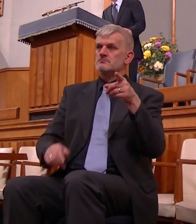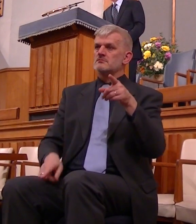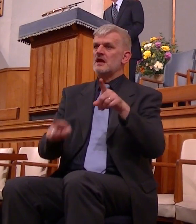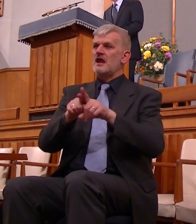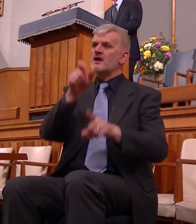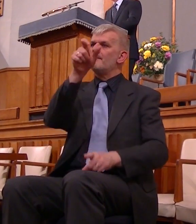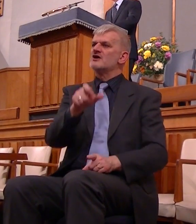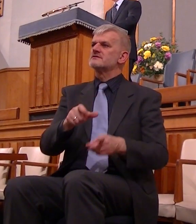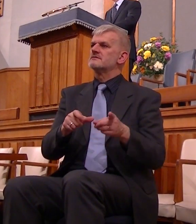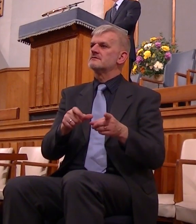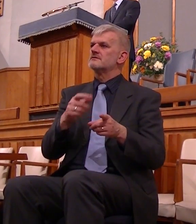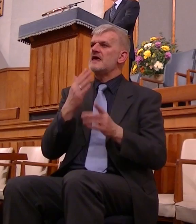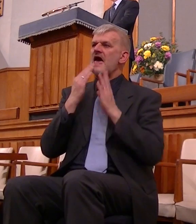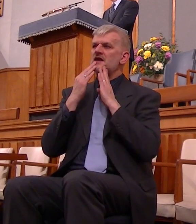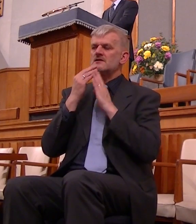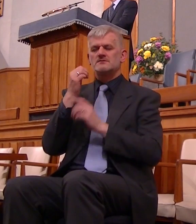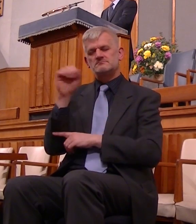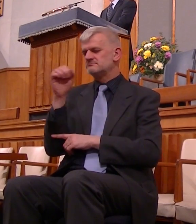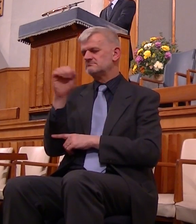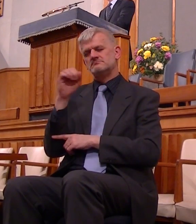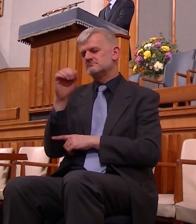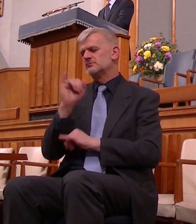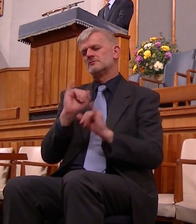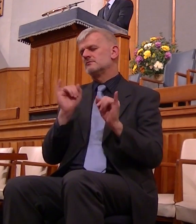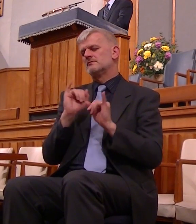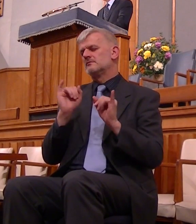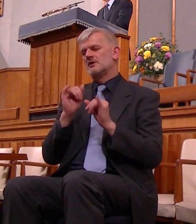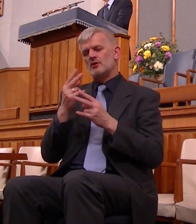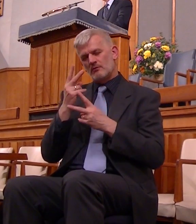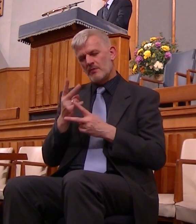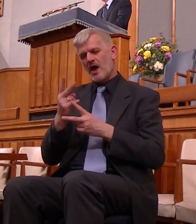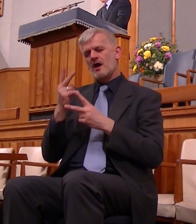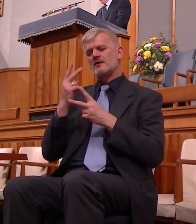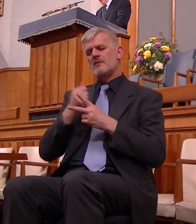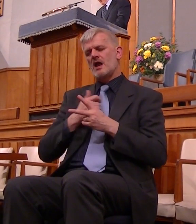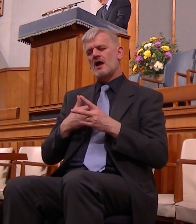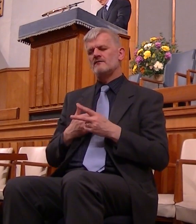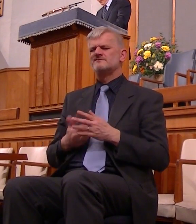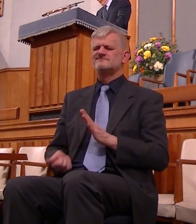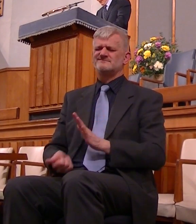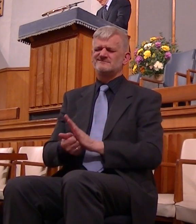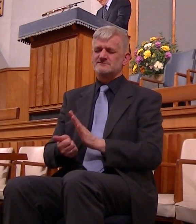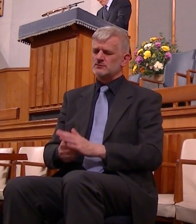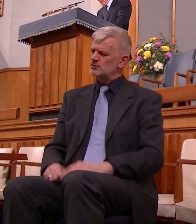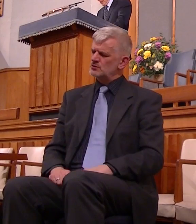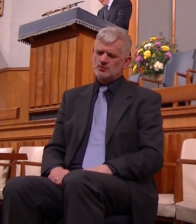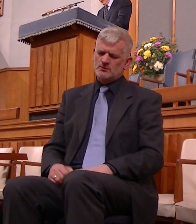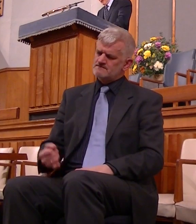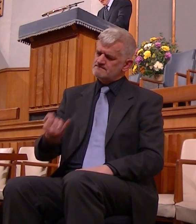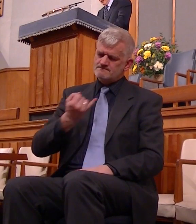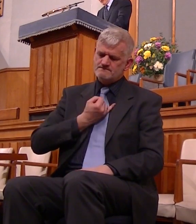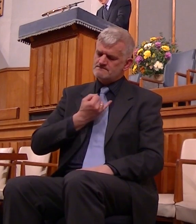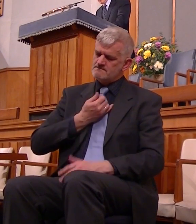as shaking its head with amazement at how he lived and what he'd done and how he'd